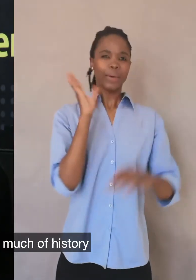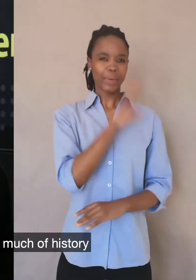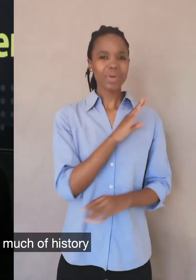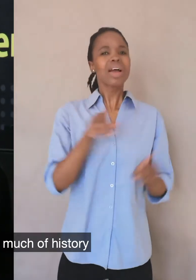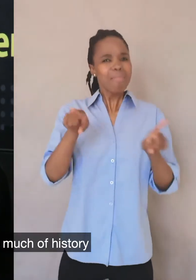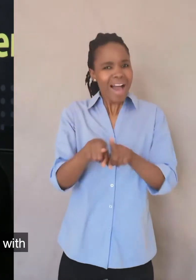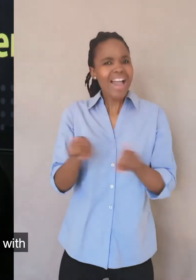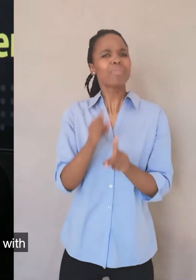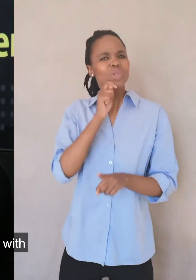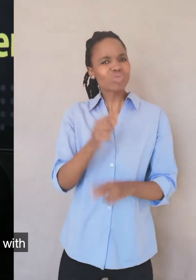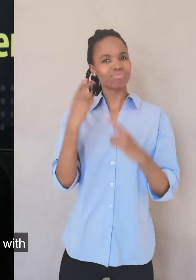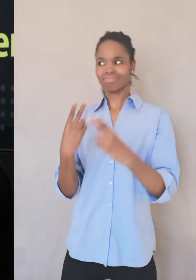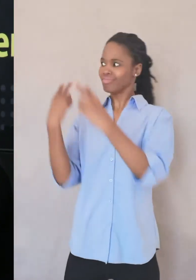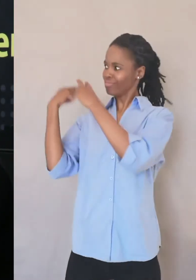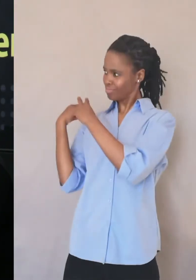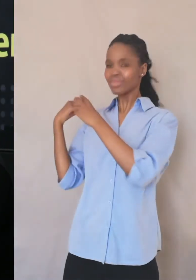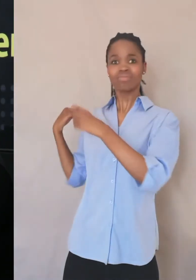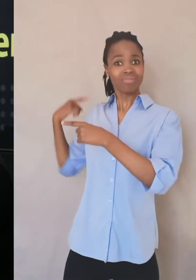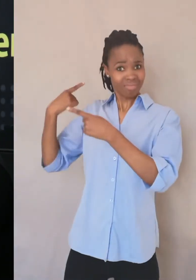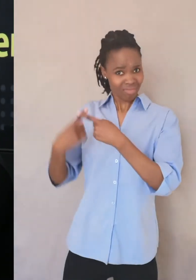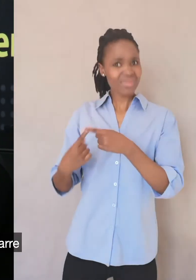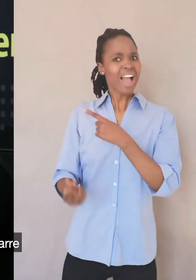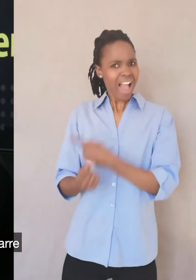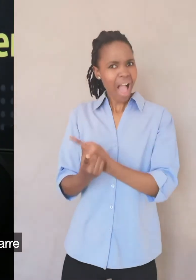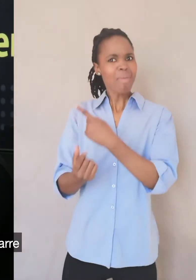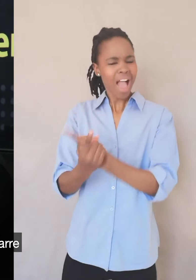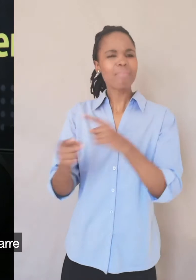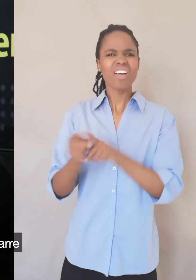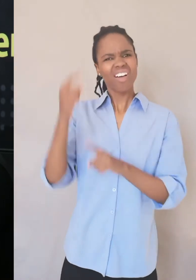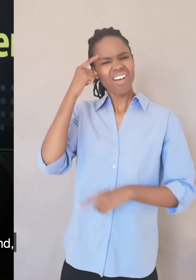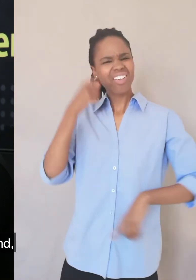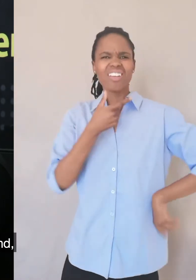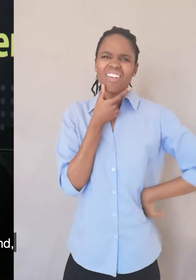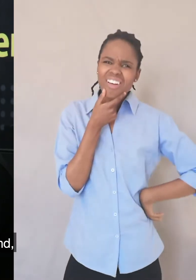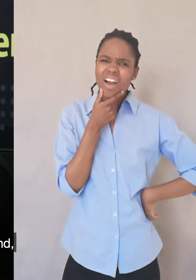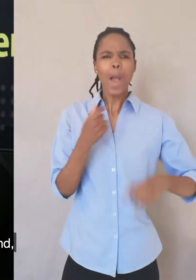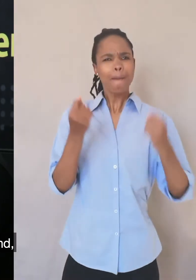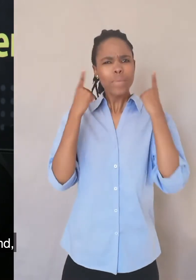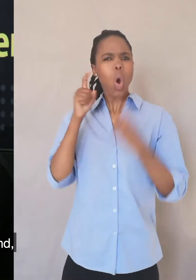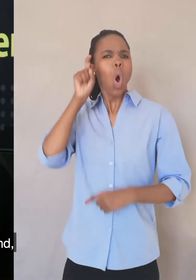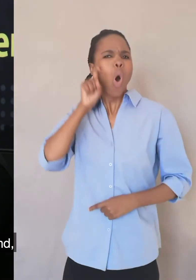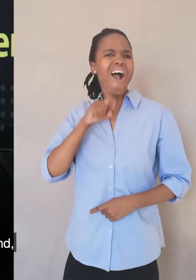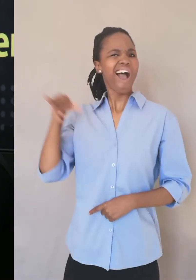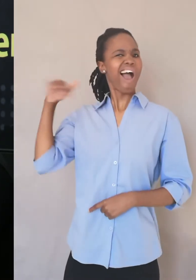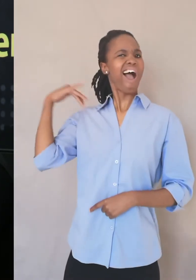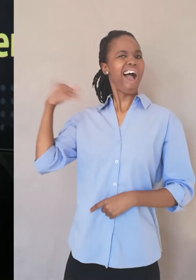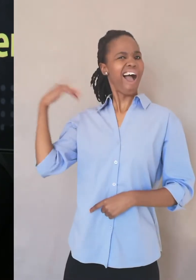much of history? If we look at history with today's eyes, a lot of it looks bizarre and antiquated and, you know,